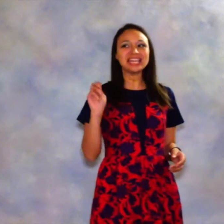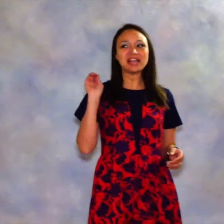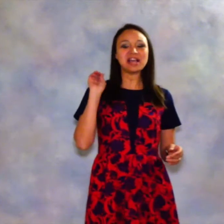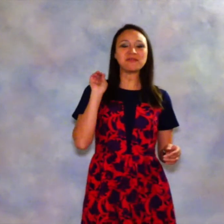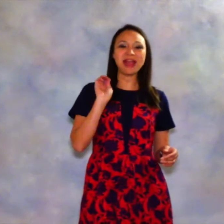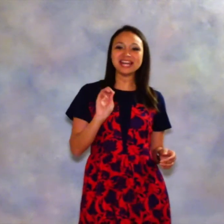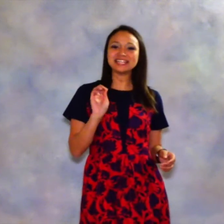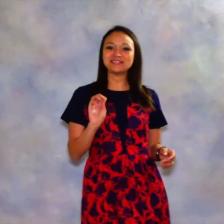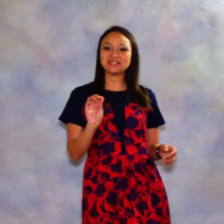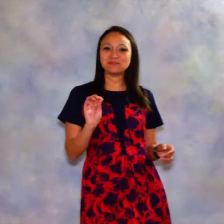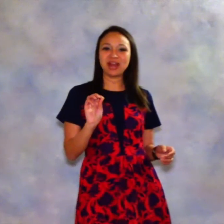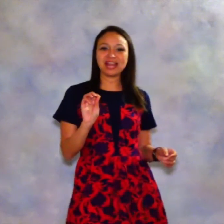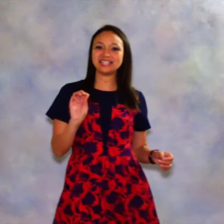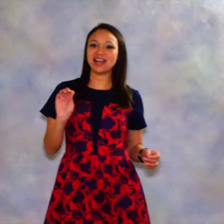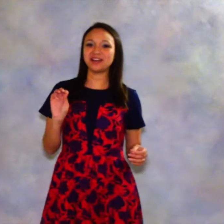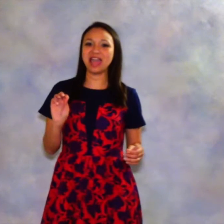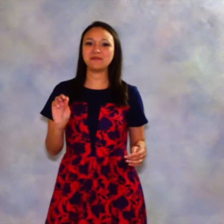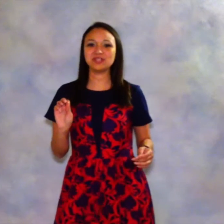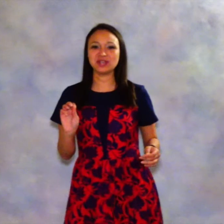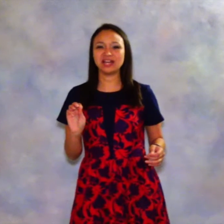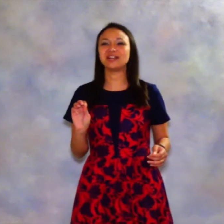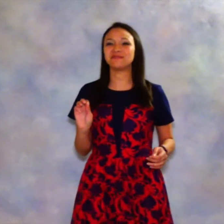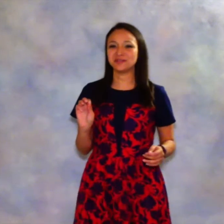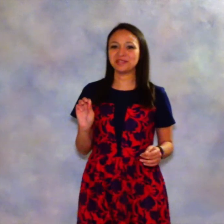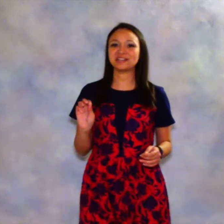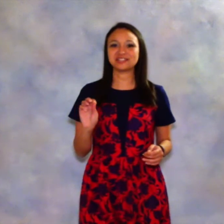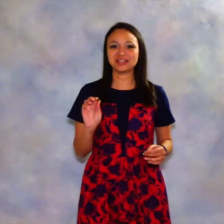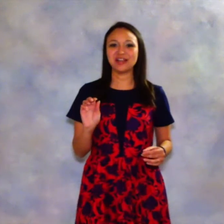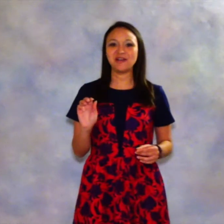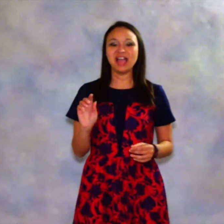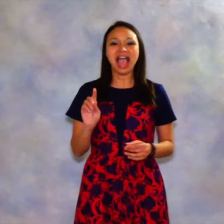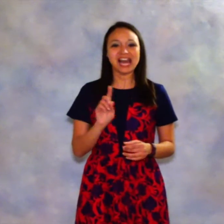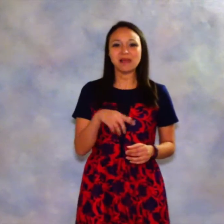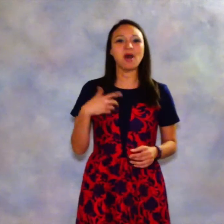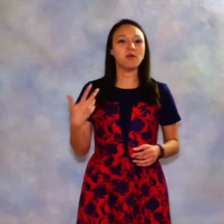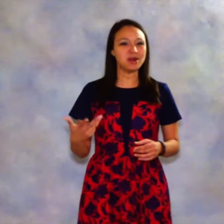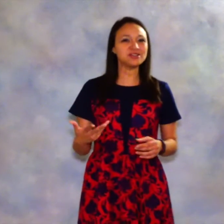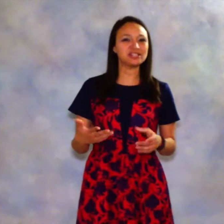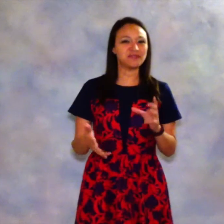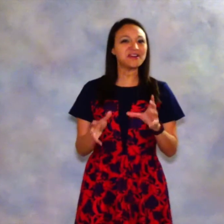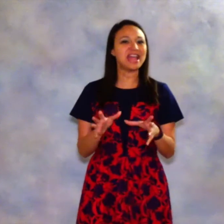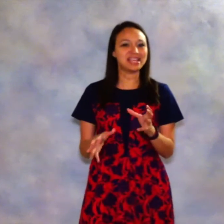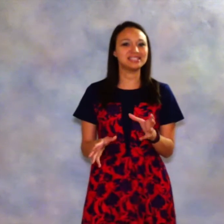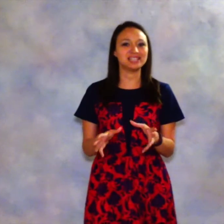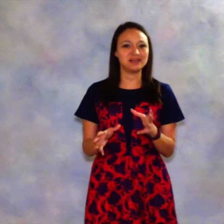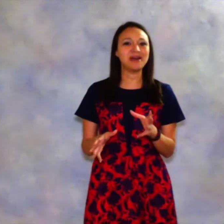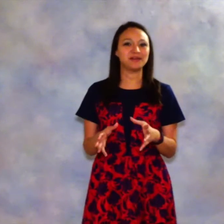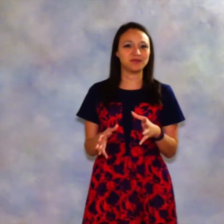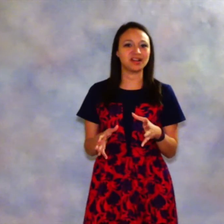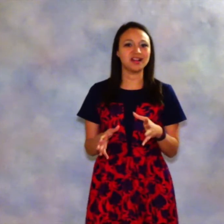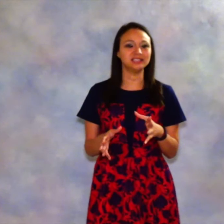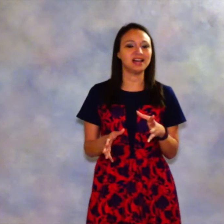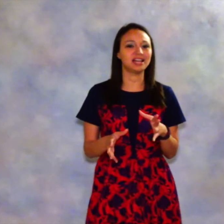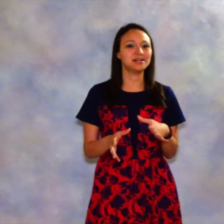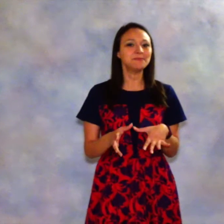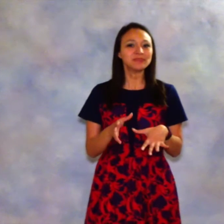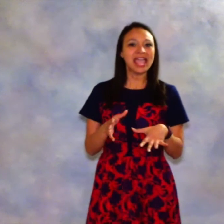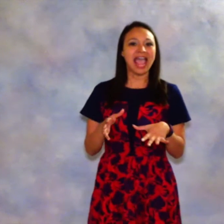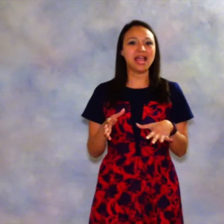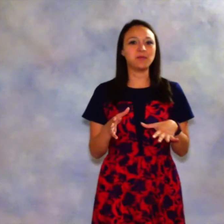ran into this brand on Amazon a few years ago and I bought one dress very hesitant about ordering online and